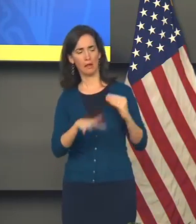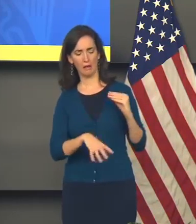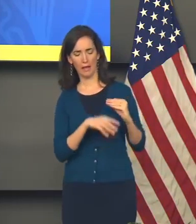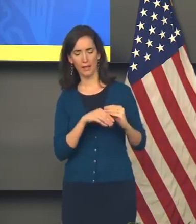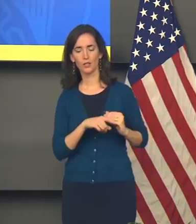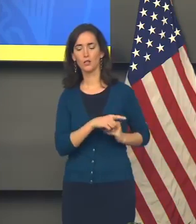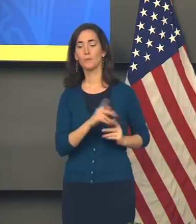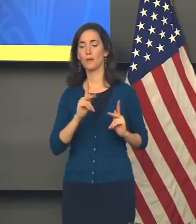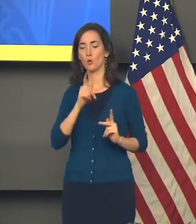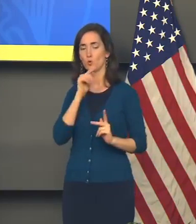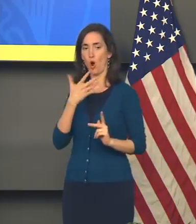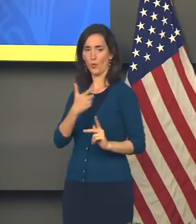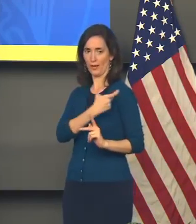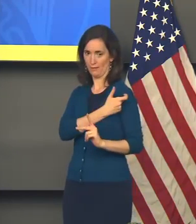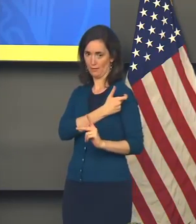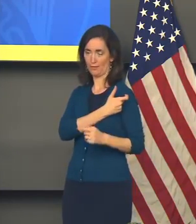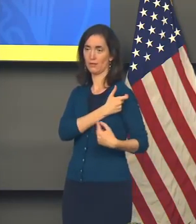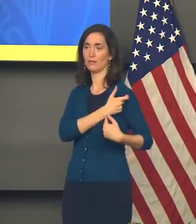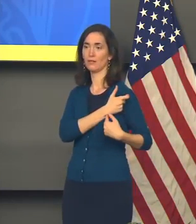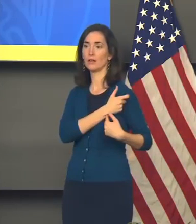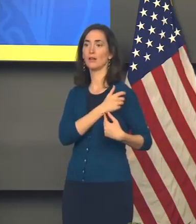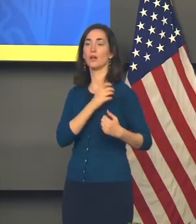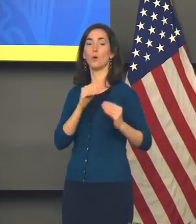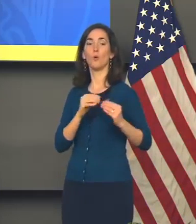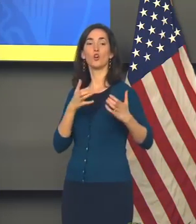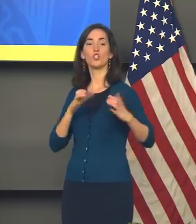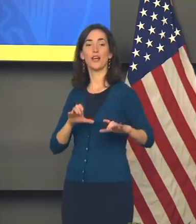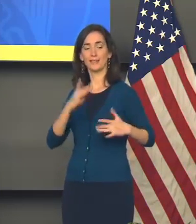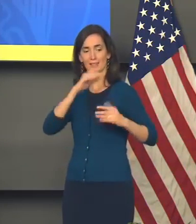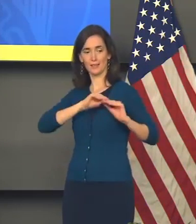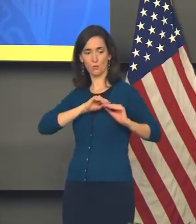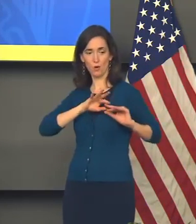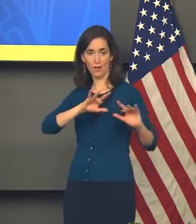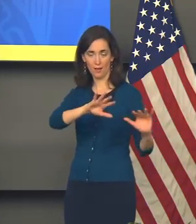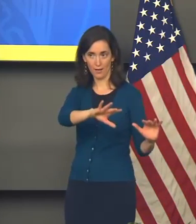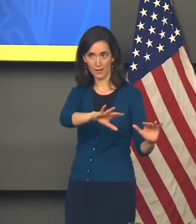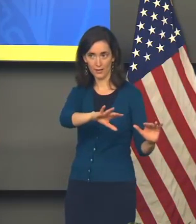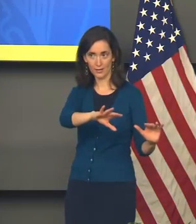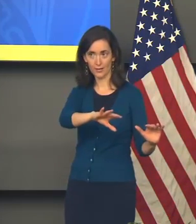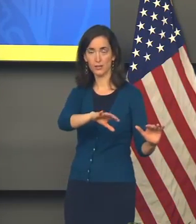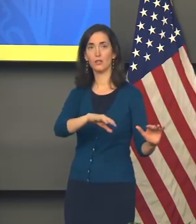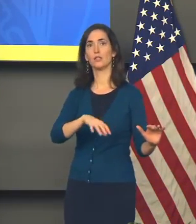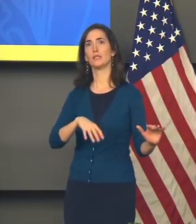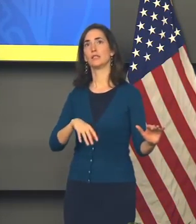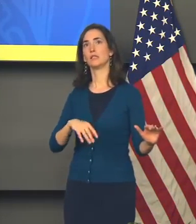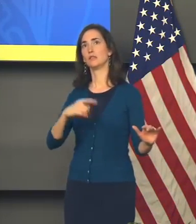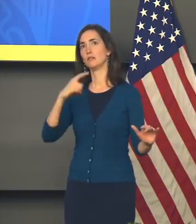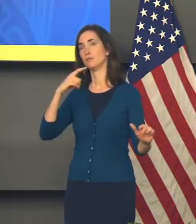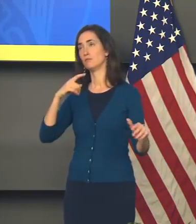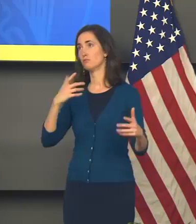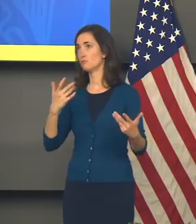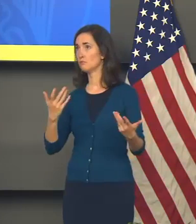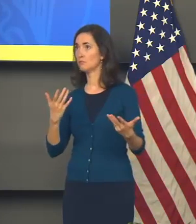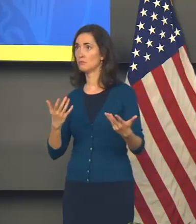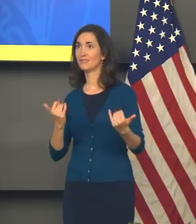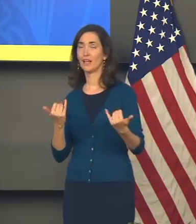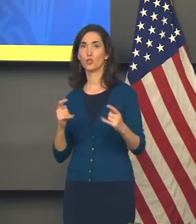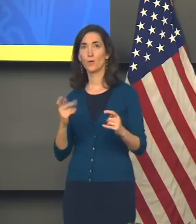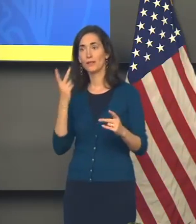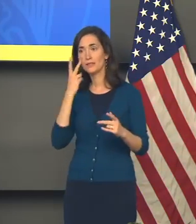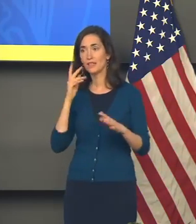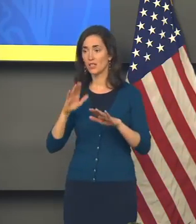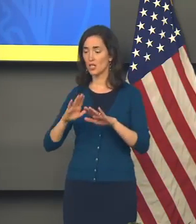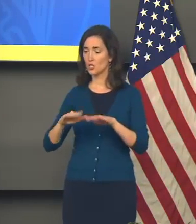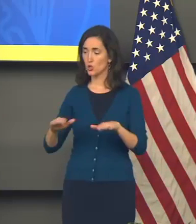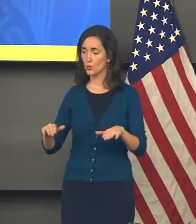to transmit the disease and, you know, the fear that, you know, children could see this more, you know,